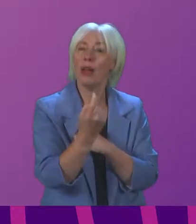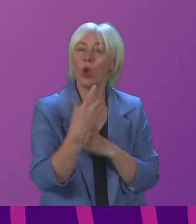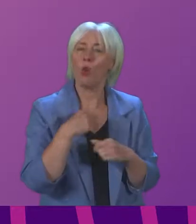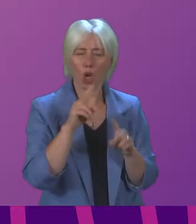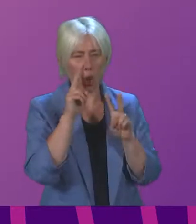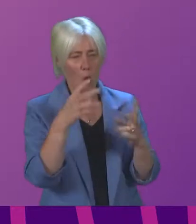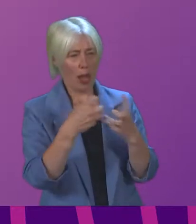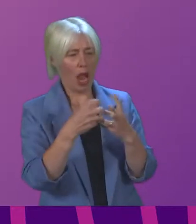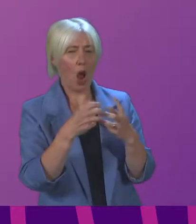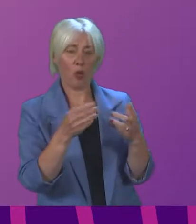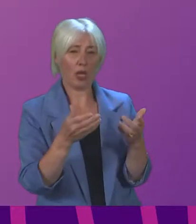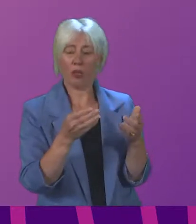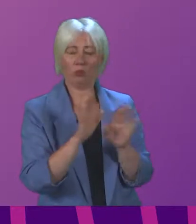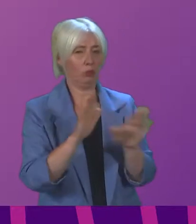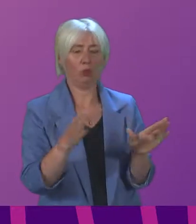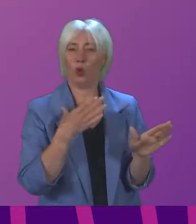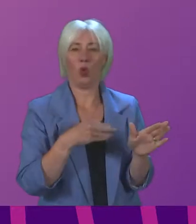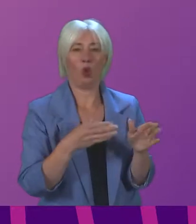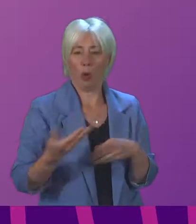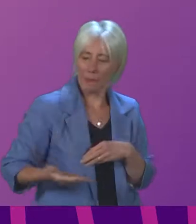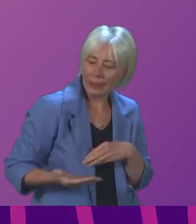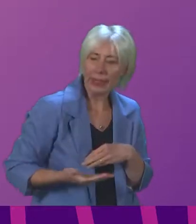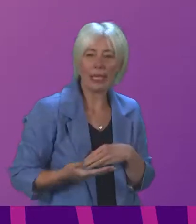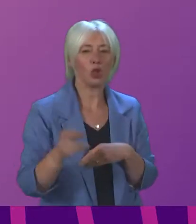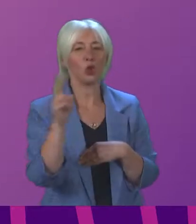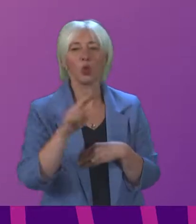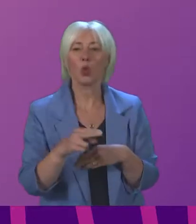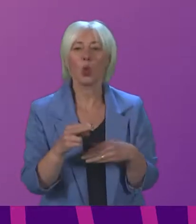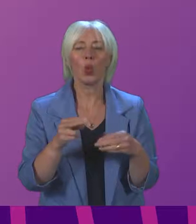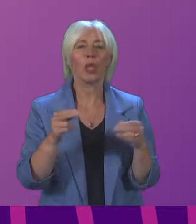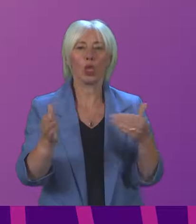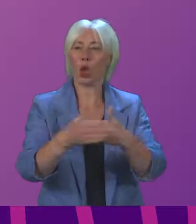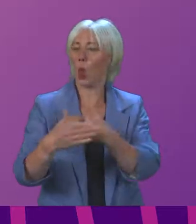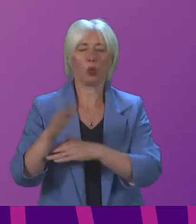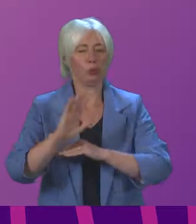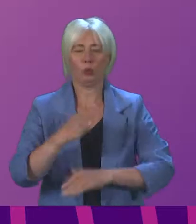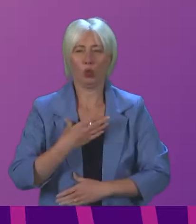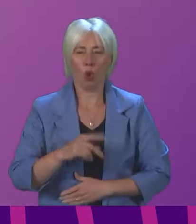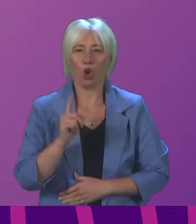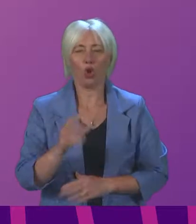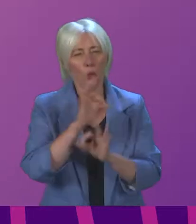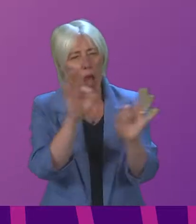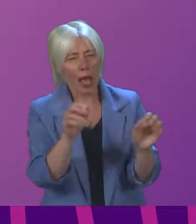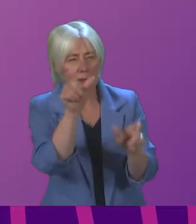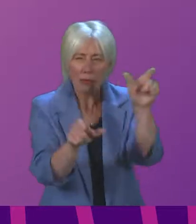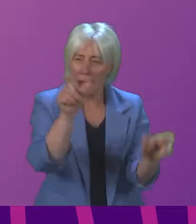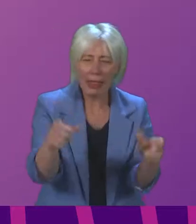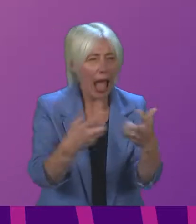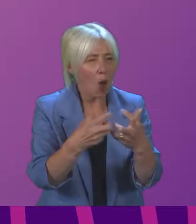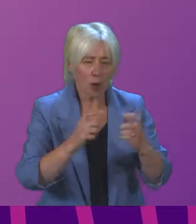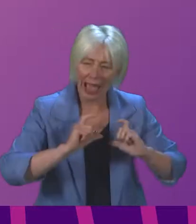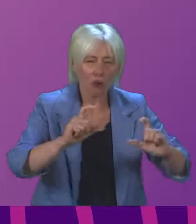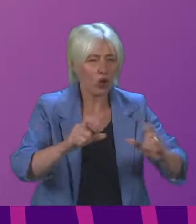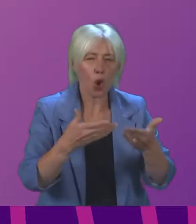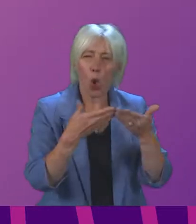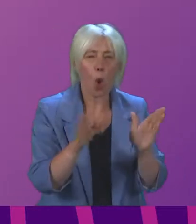prevent any closures of schools and businesses. No one wants that to happen. We asked witnesses what could be done to keep businesses open